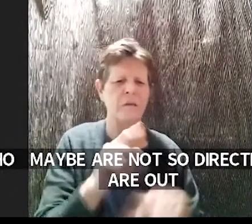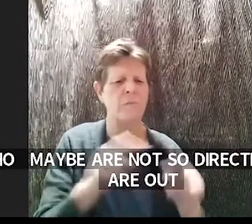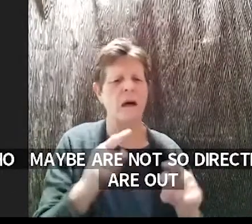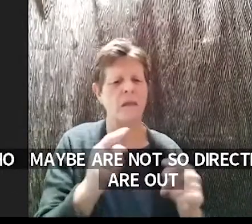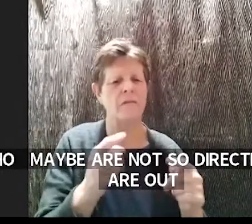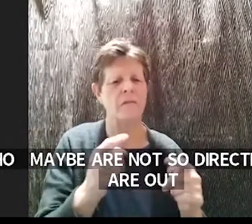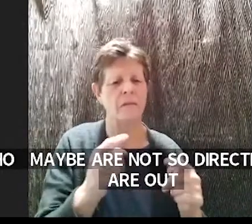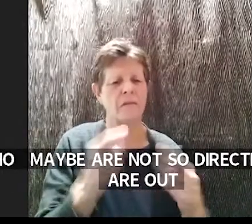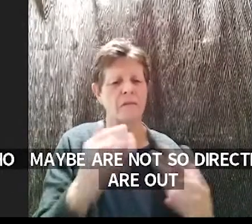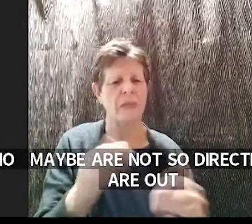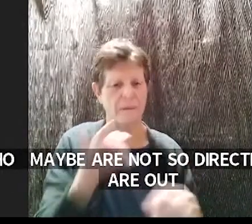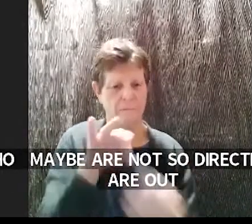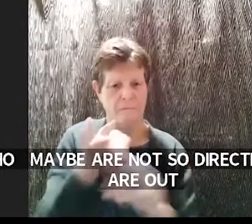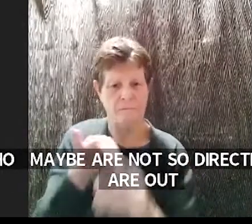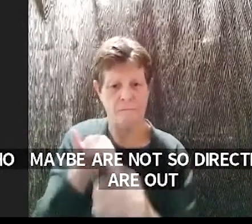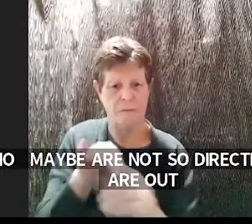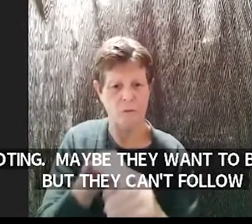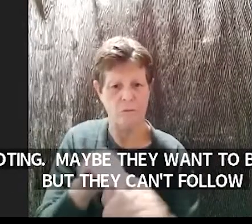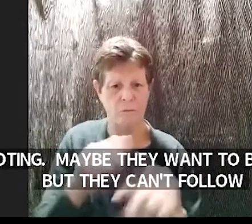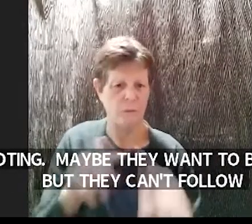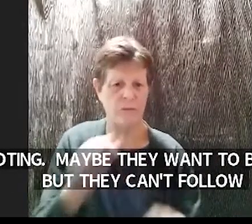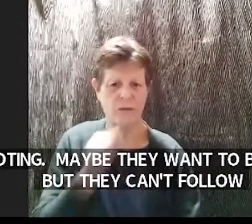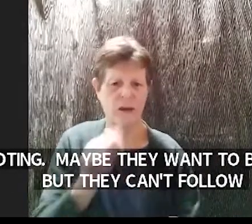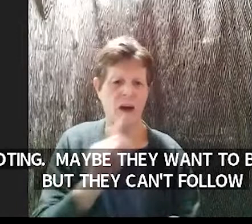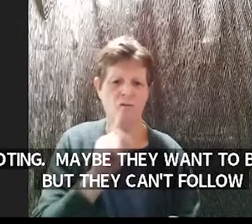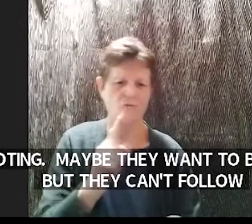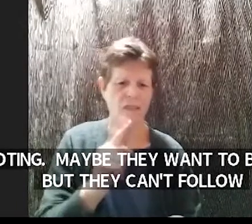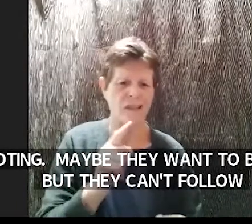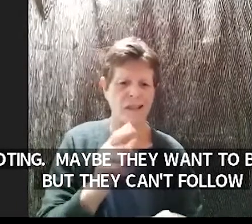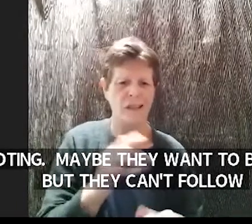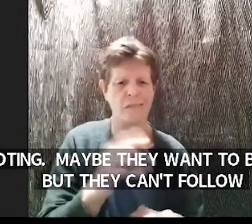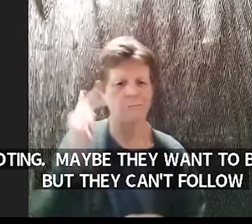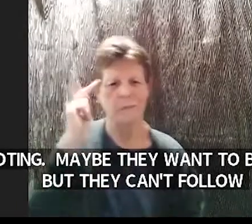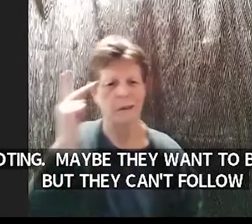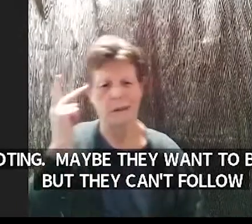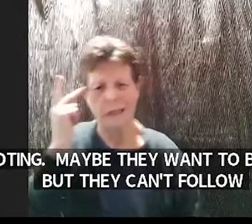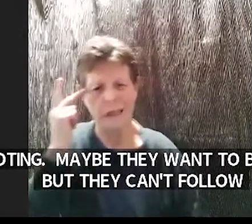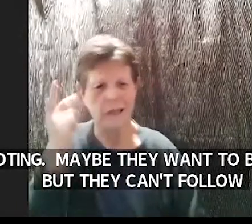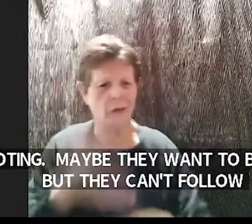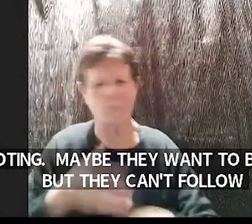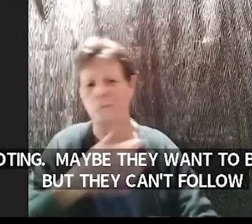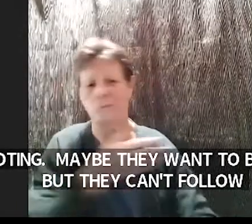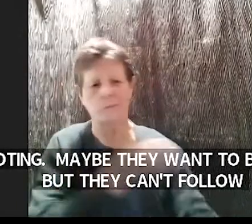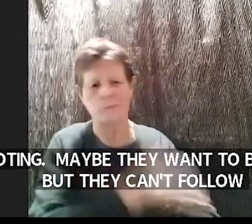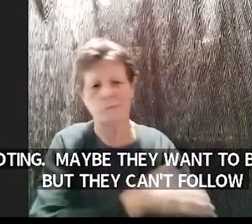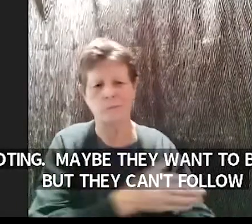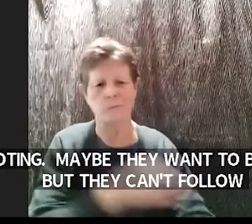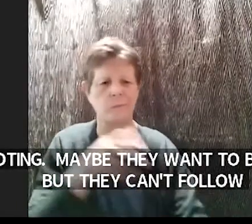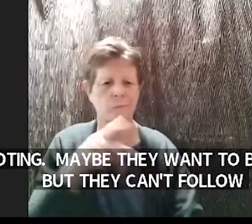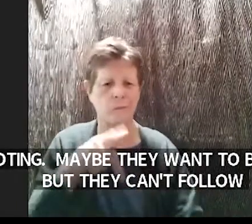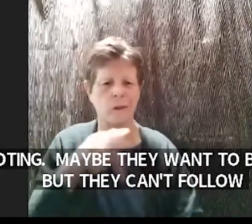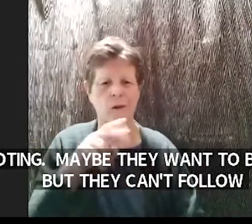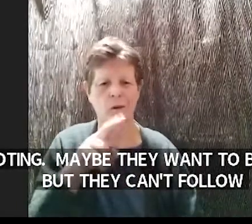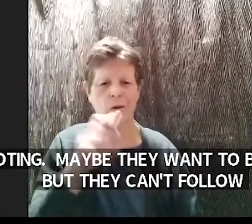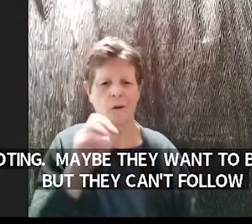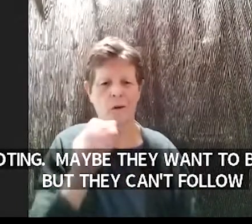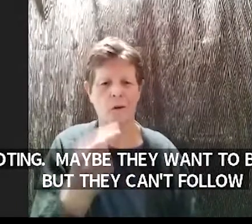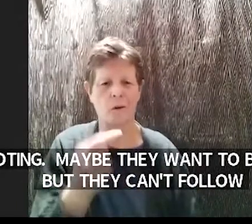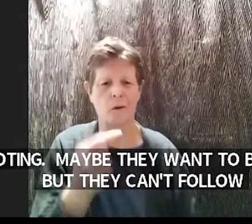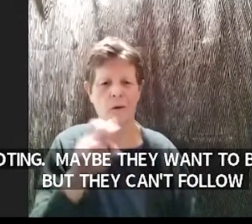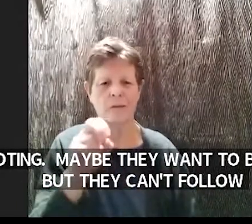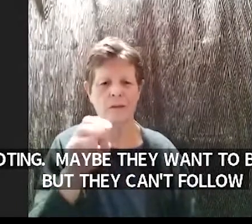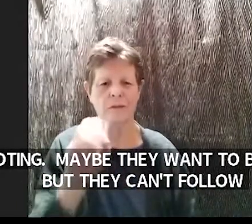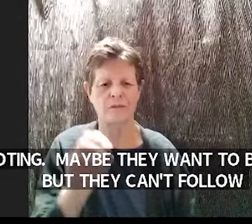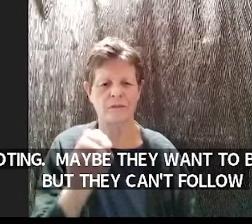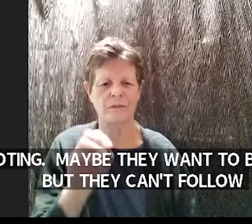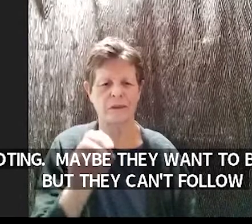they can't follow the details right and so the trudeau and hortigan um you know the